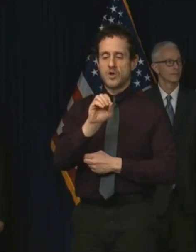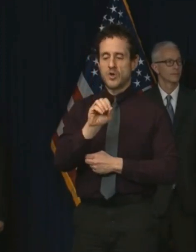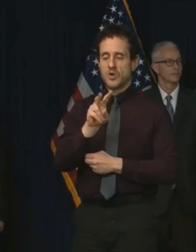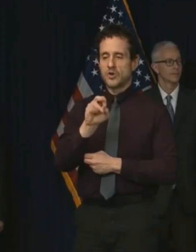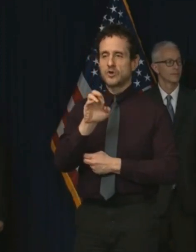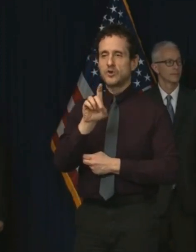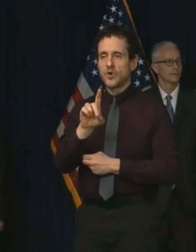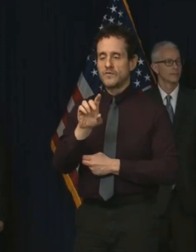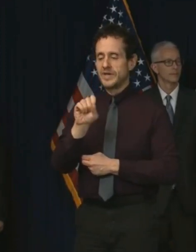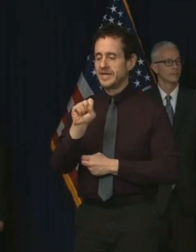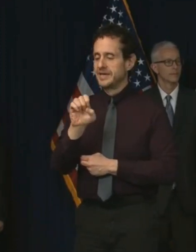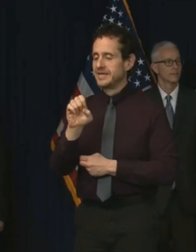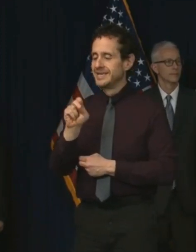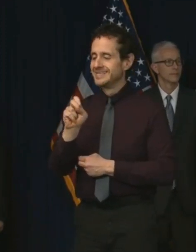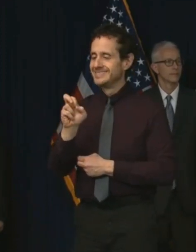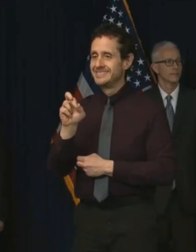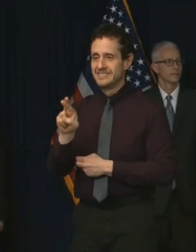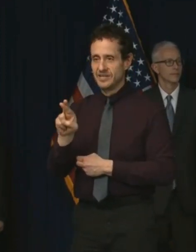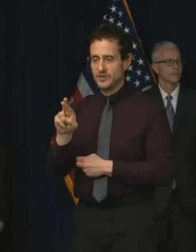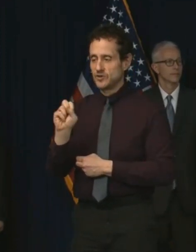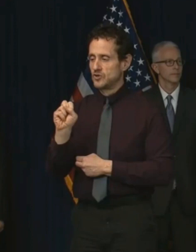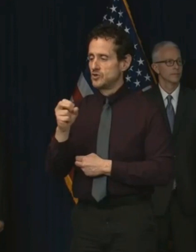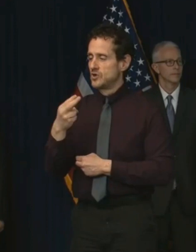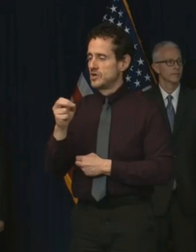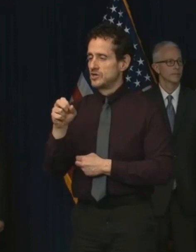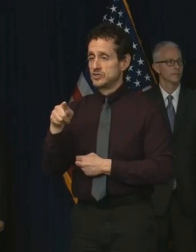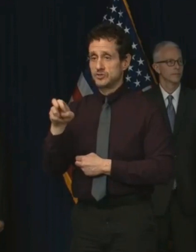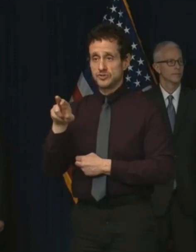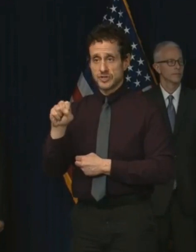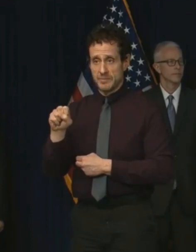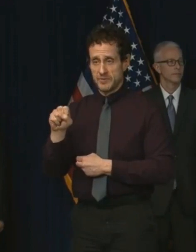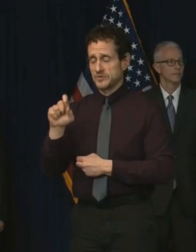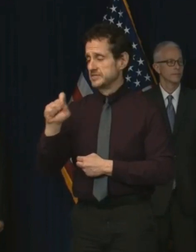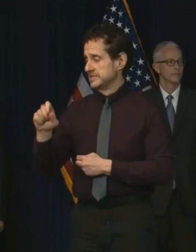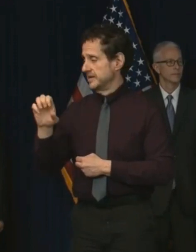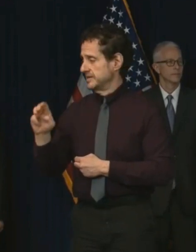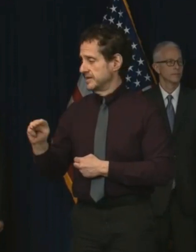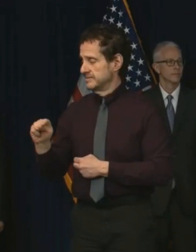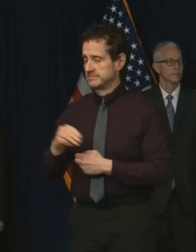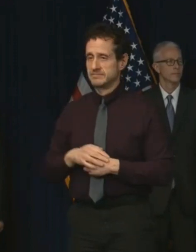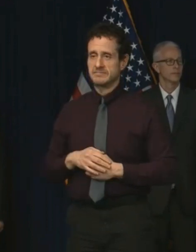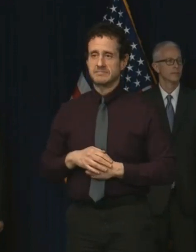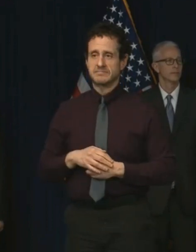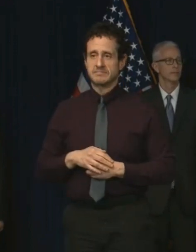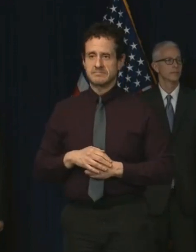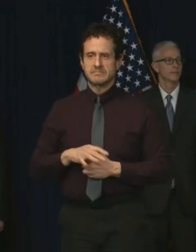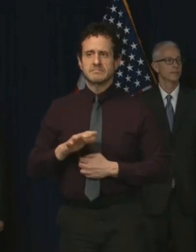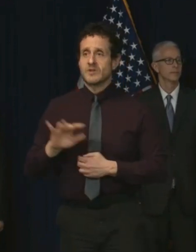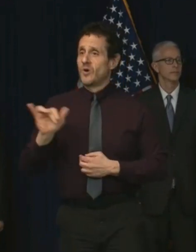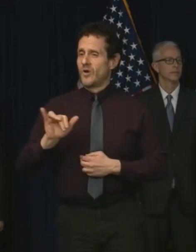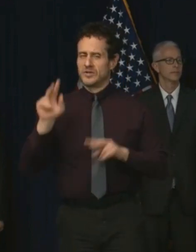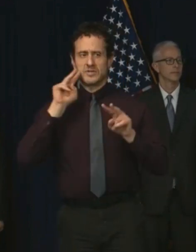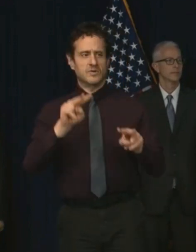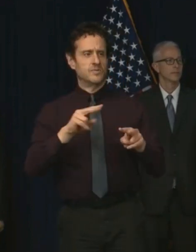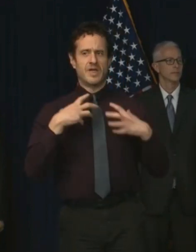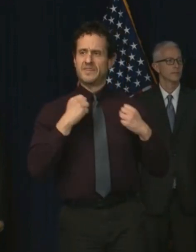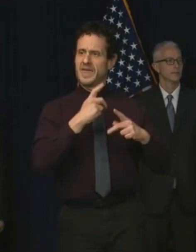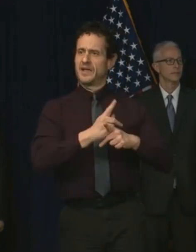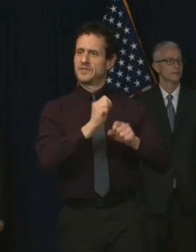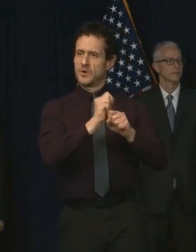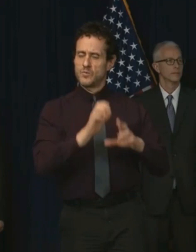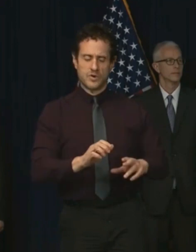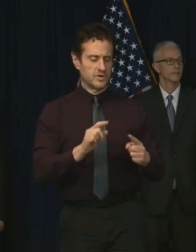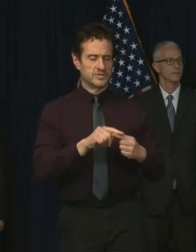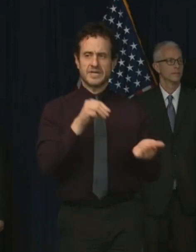COVIDSeniorShoppers.com. And most of all, look at the people who make up our healthcare workforce. Our doctors, our